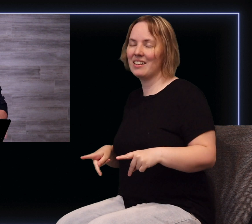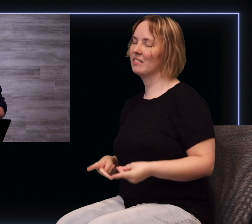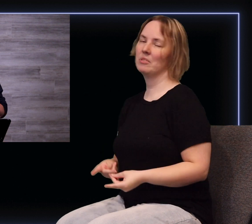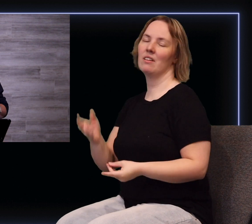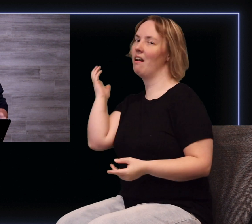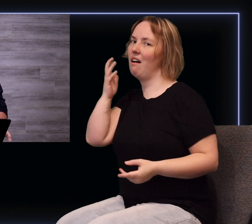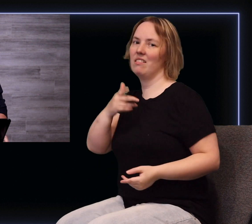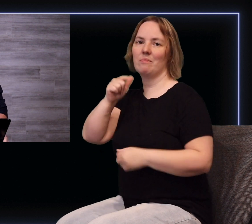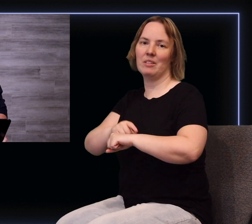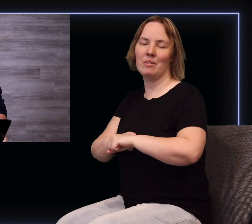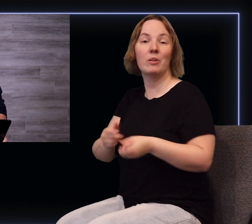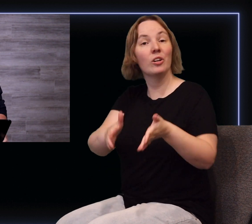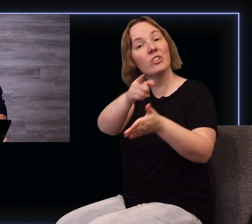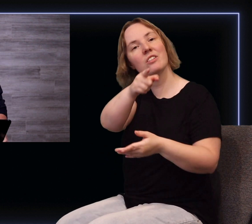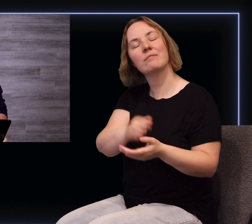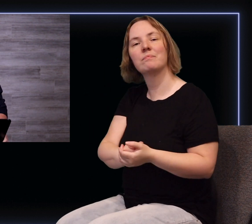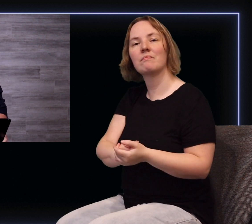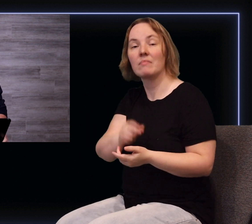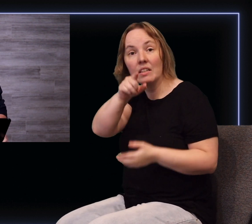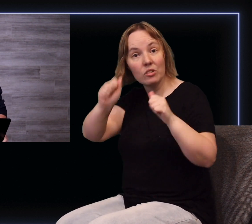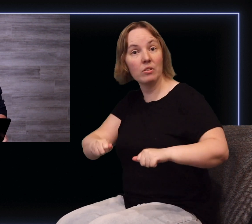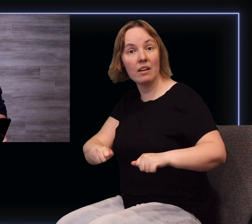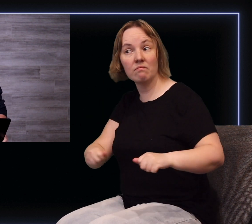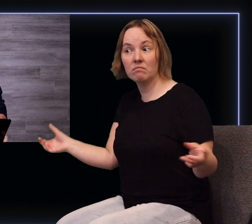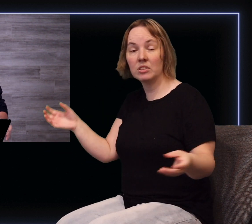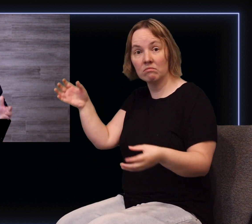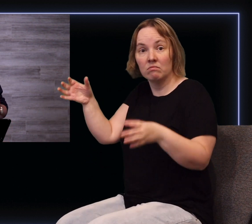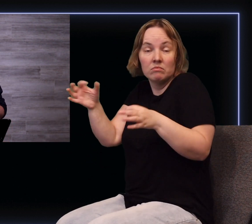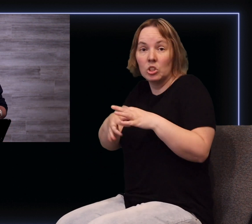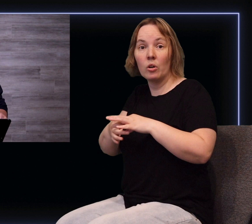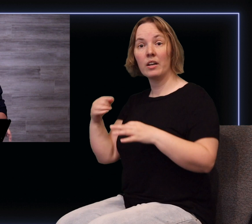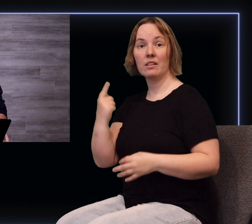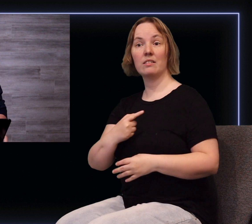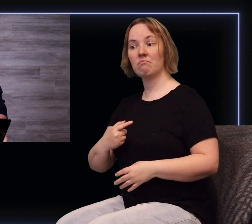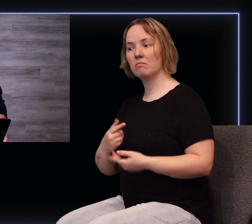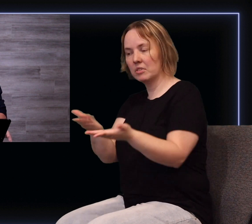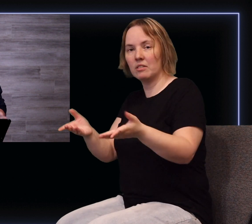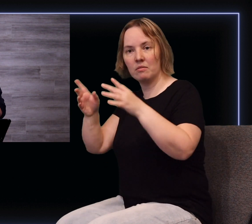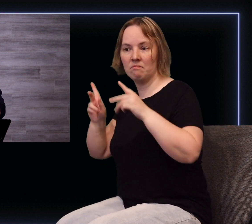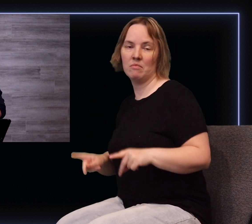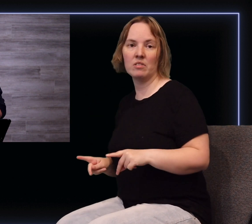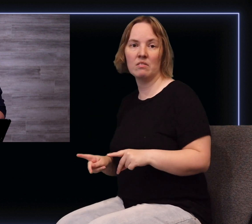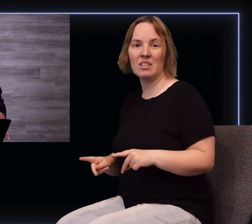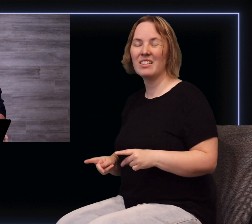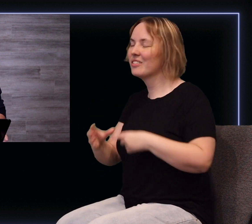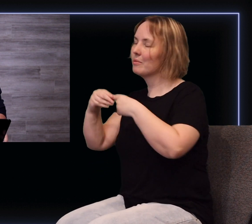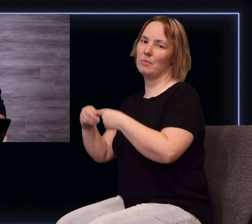very rich time. And I want to really encourage you, if you're able to, that you would join us, be here in person. There are just some special things that the Lord is doing,